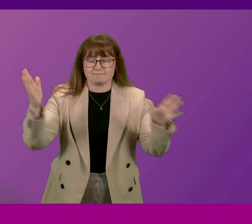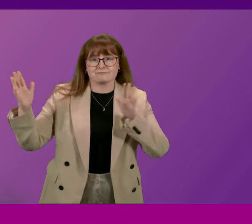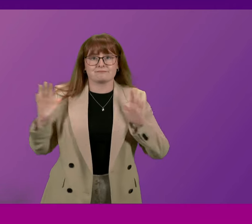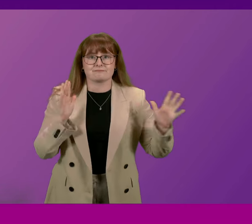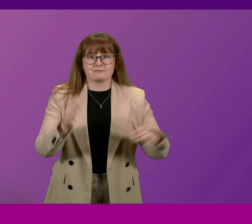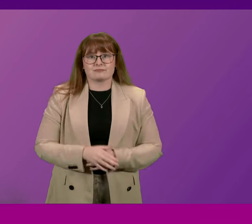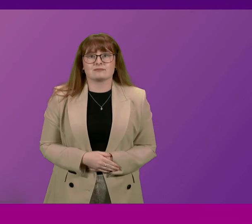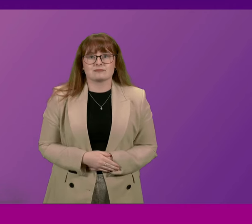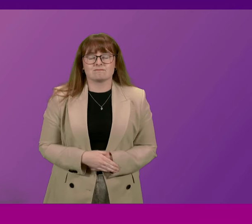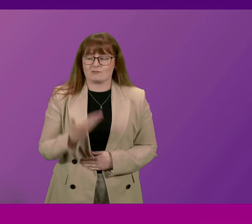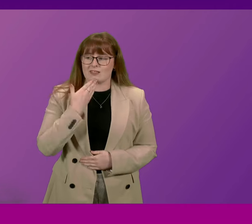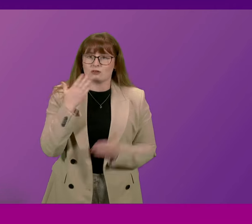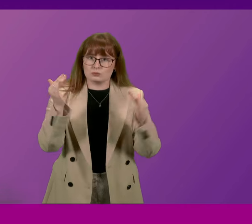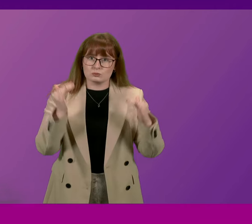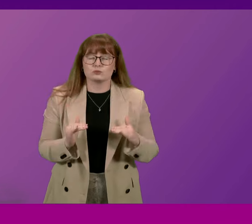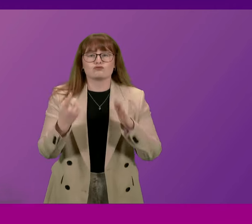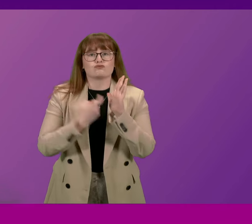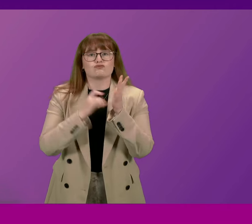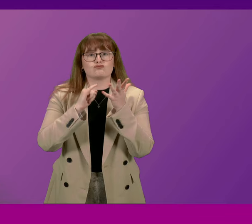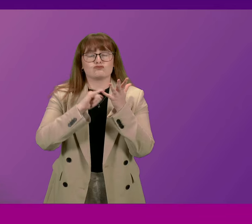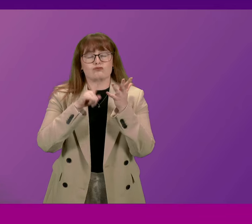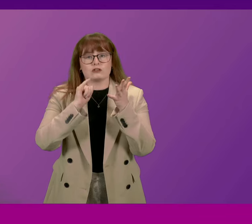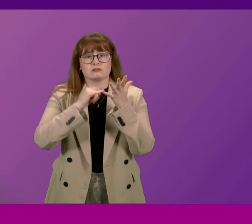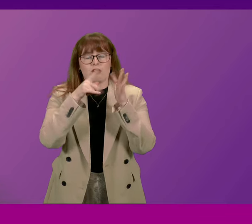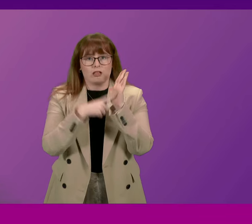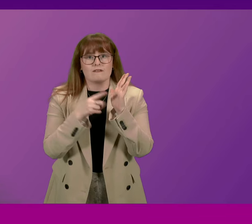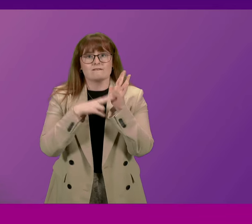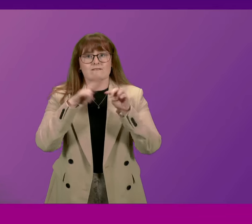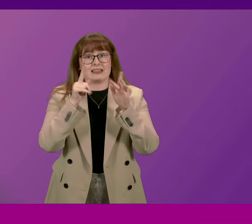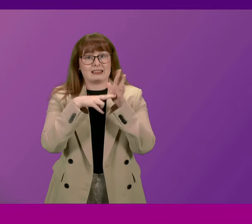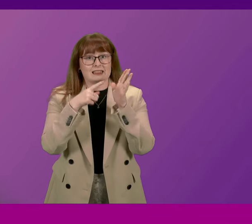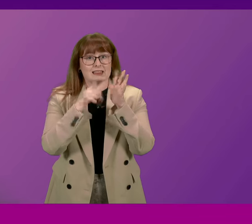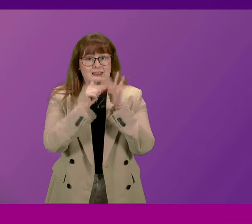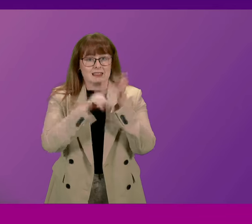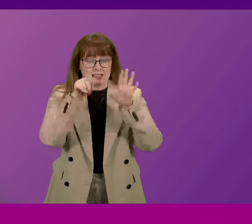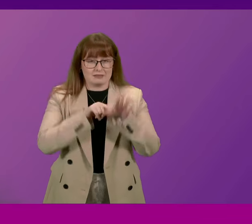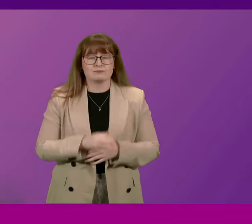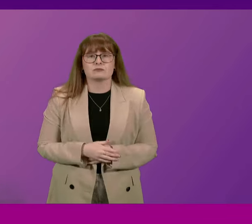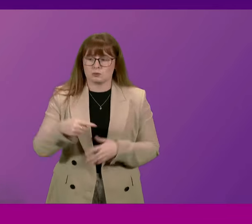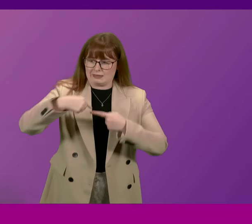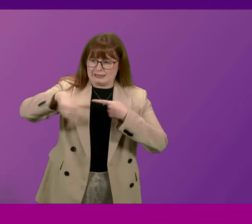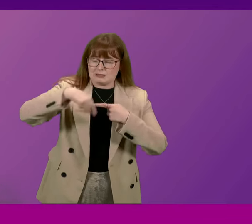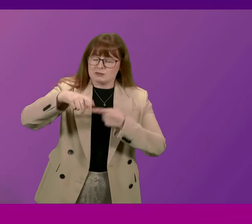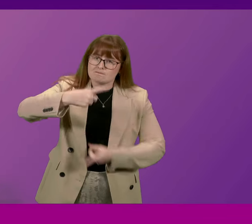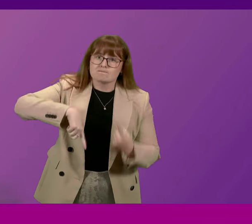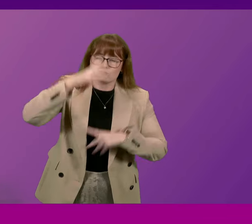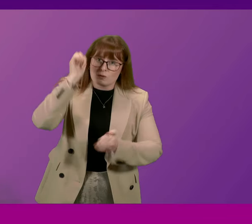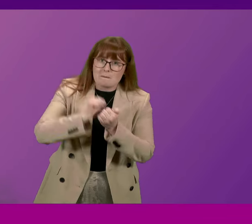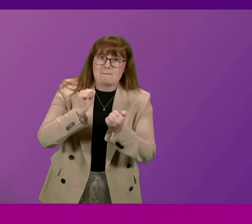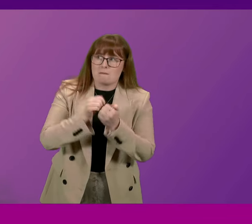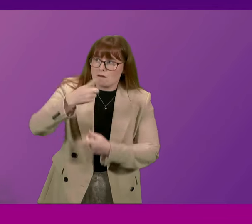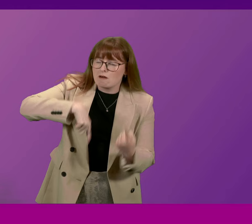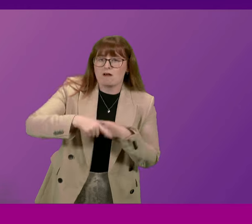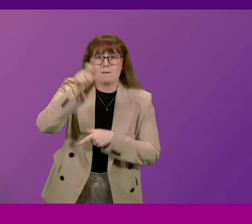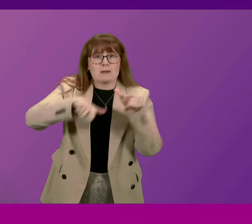Thank you. I now call on Russell Finlay. Thank you, President Officer. This week we solemnly remember all of those who made the